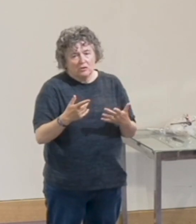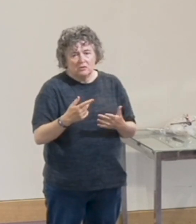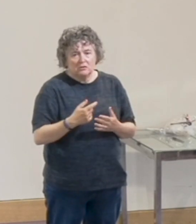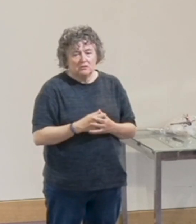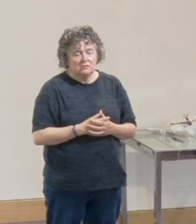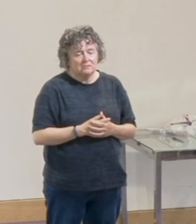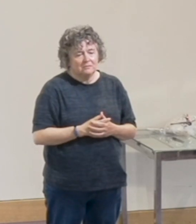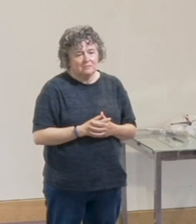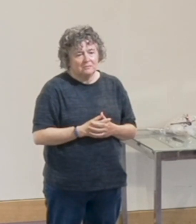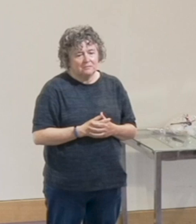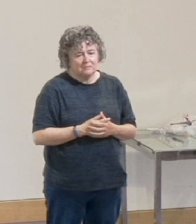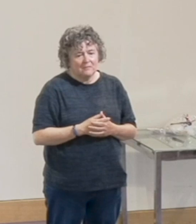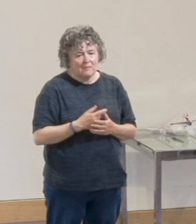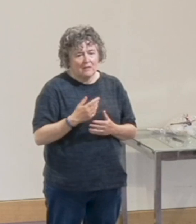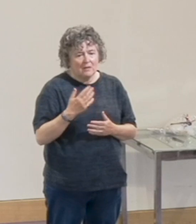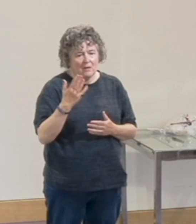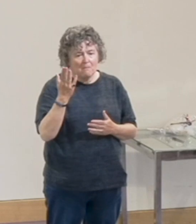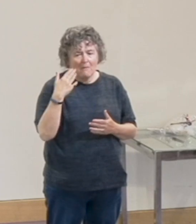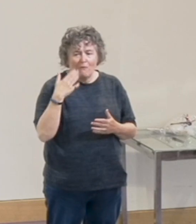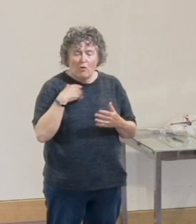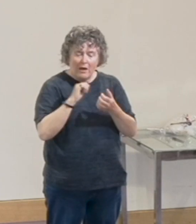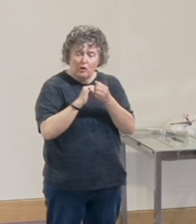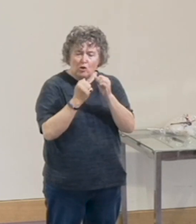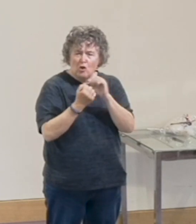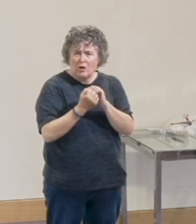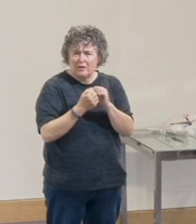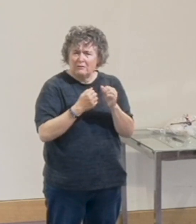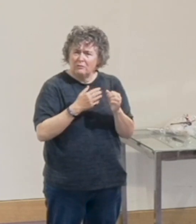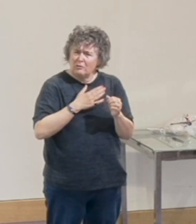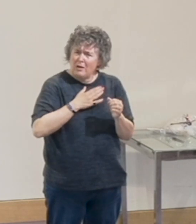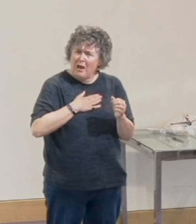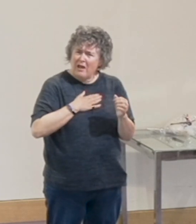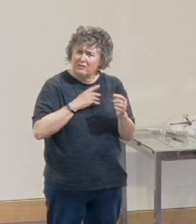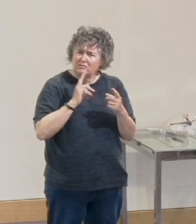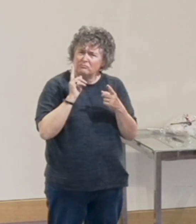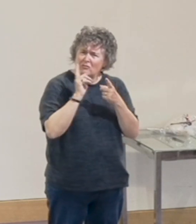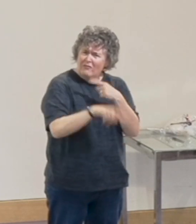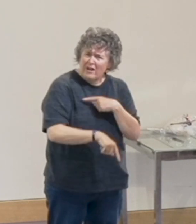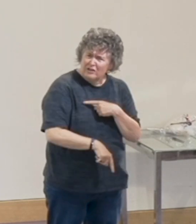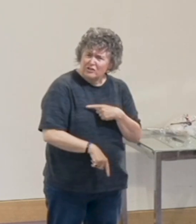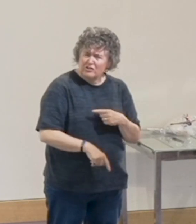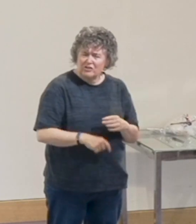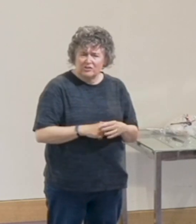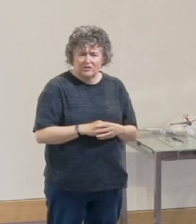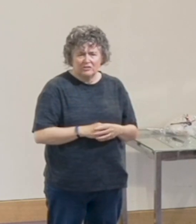put this regularly into practice, which wasn't a great blessing, I have to tell you.